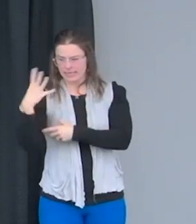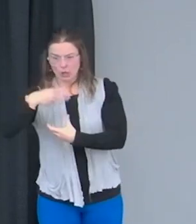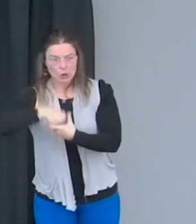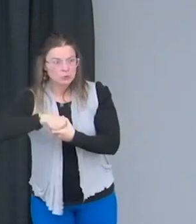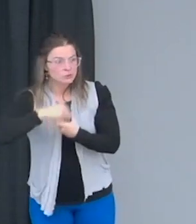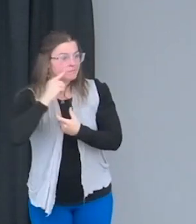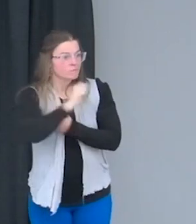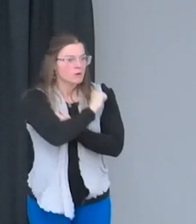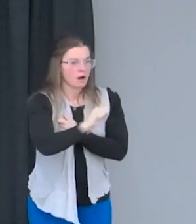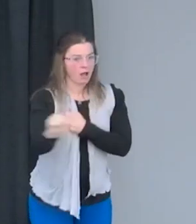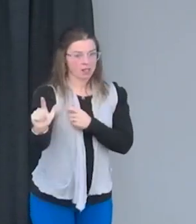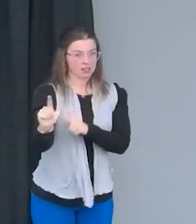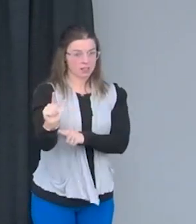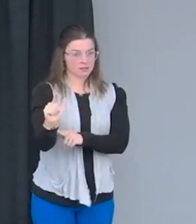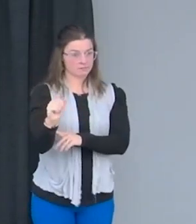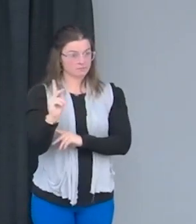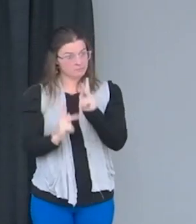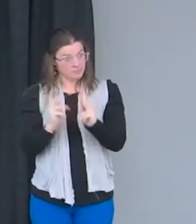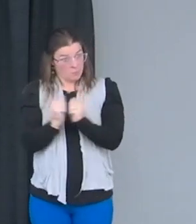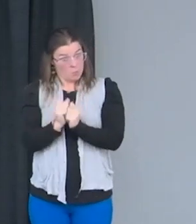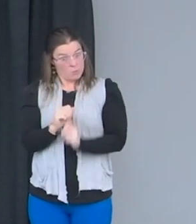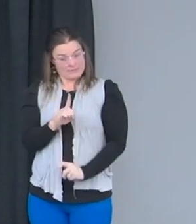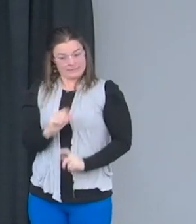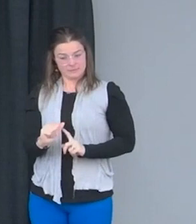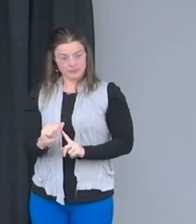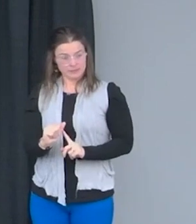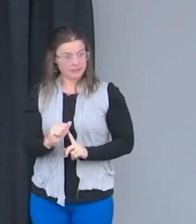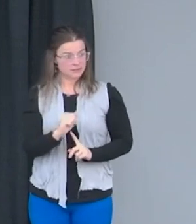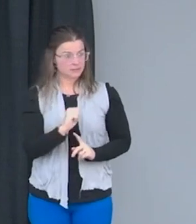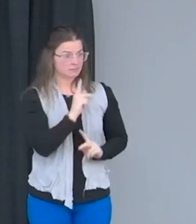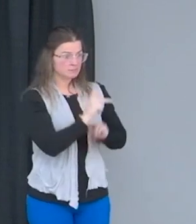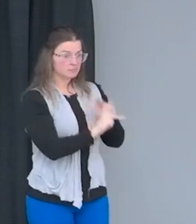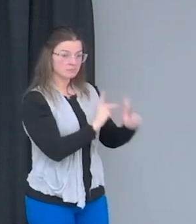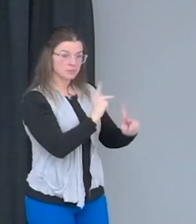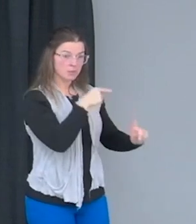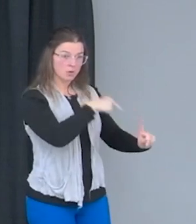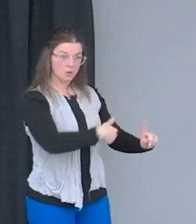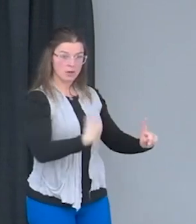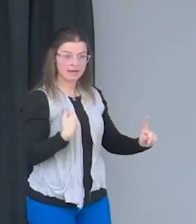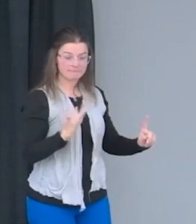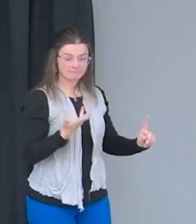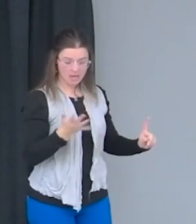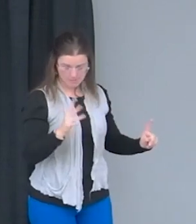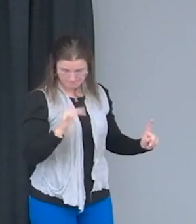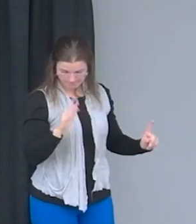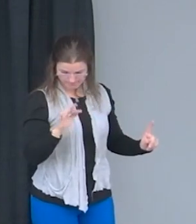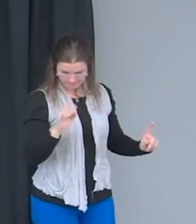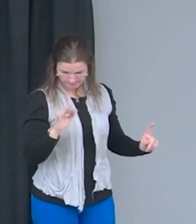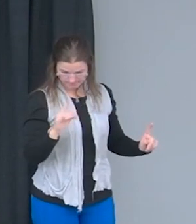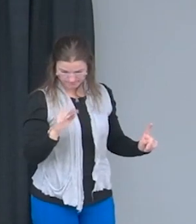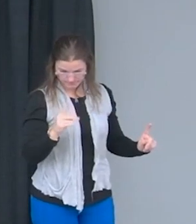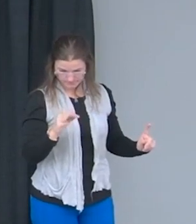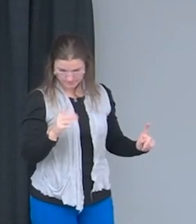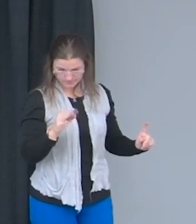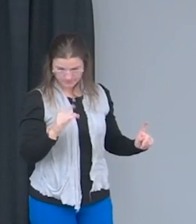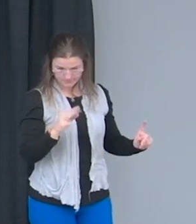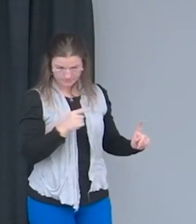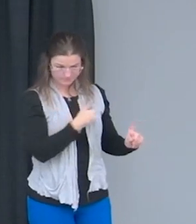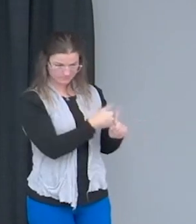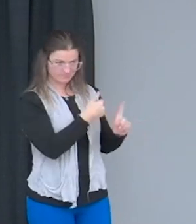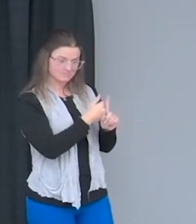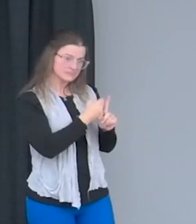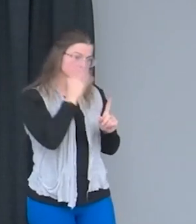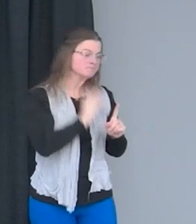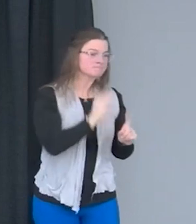everyone, for persons with disabilities, for persons who have faced systemic